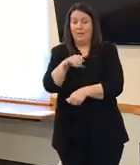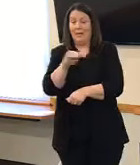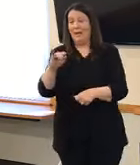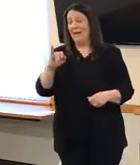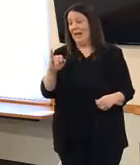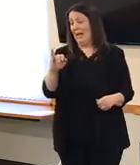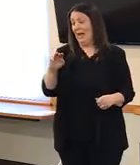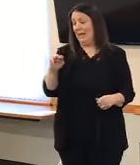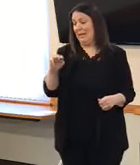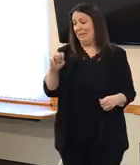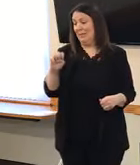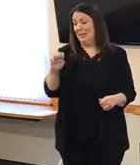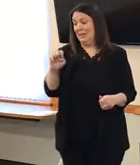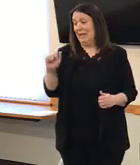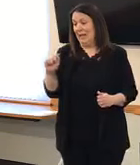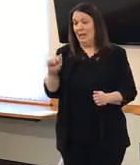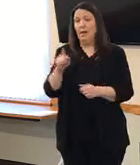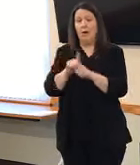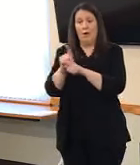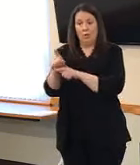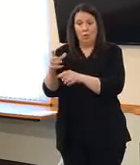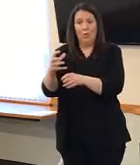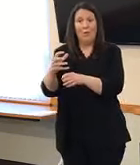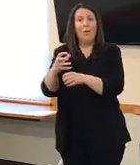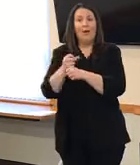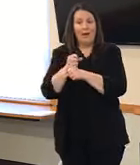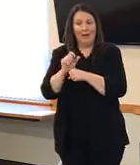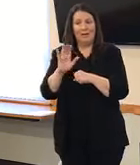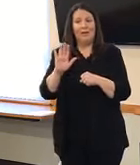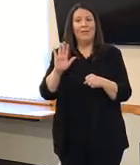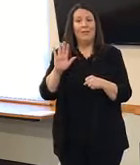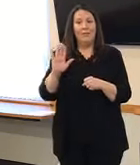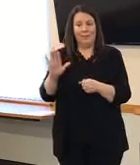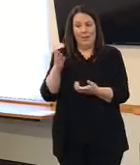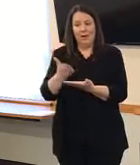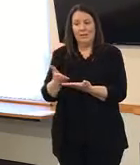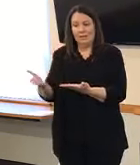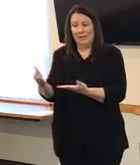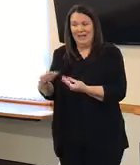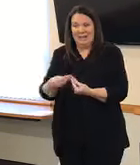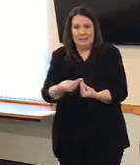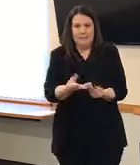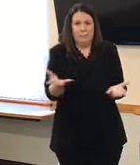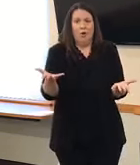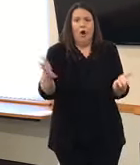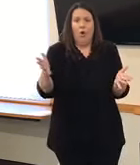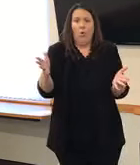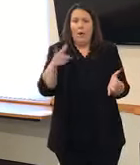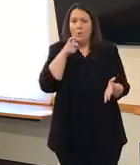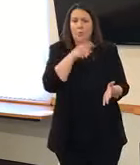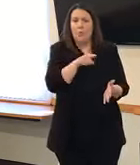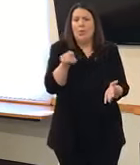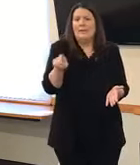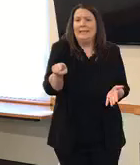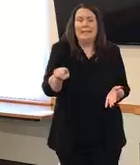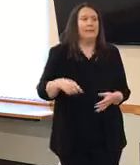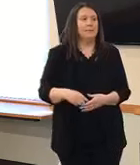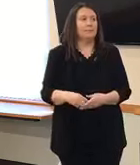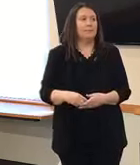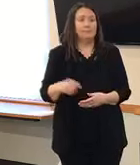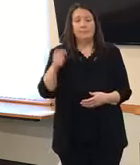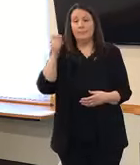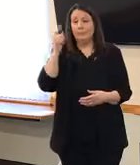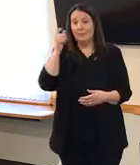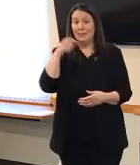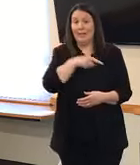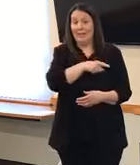Illinois Emergency Management Agency, have received their shipments and are currently distributing it to all those that have requested it. The issue, of course, will maintain that no one will